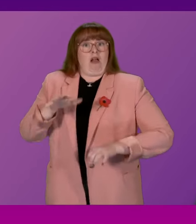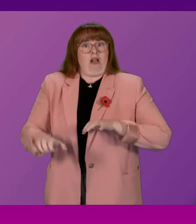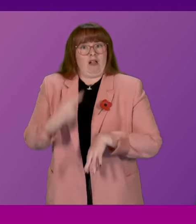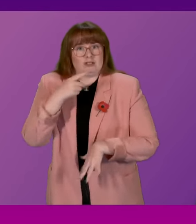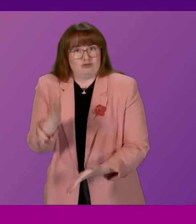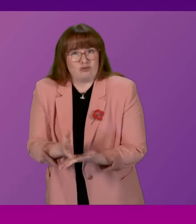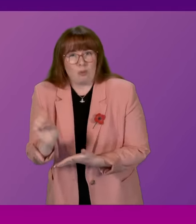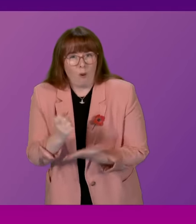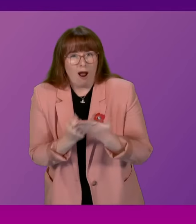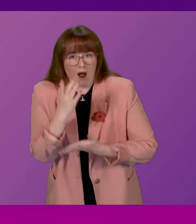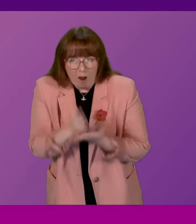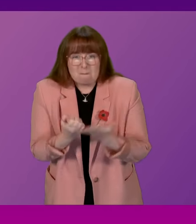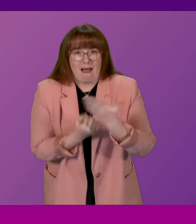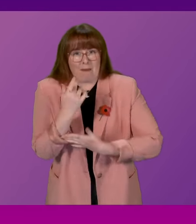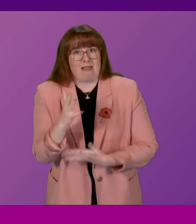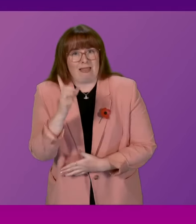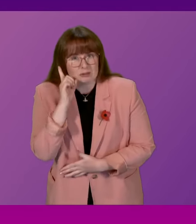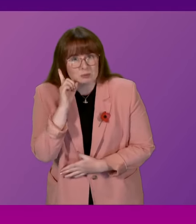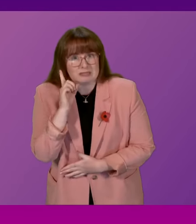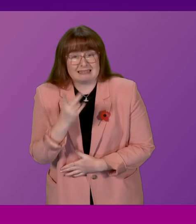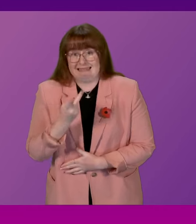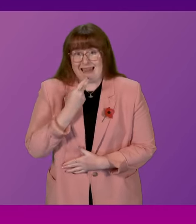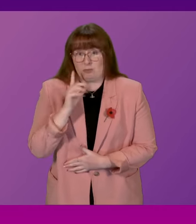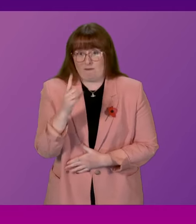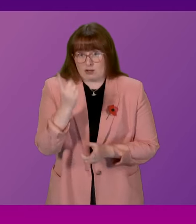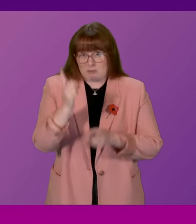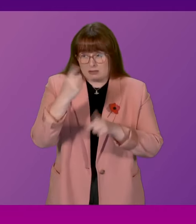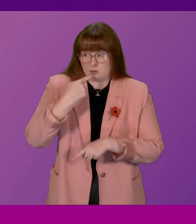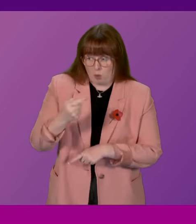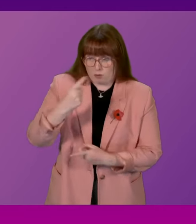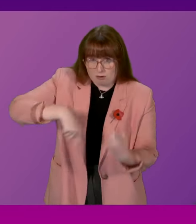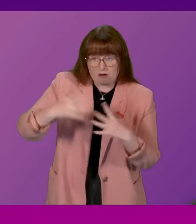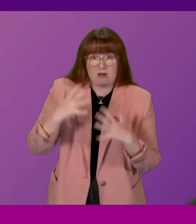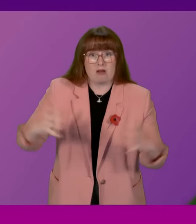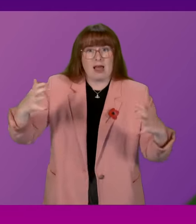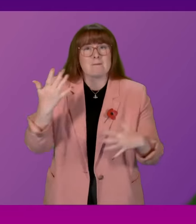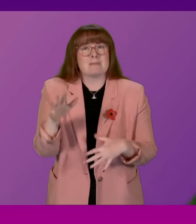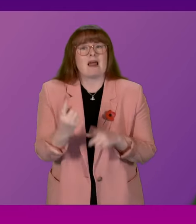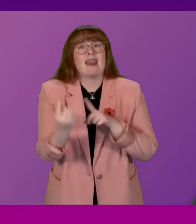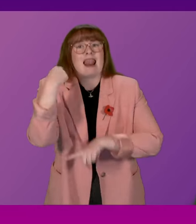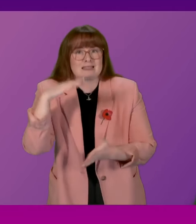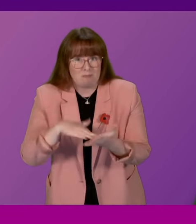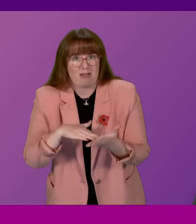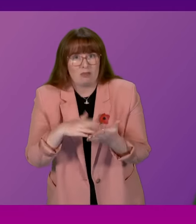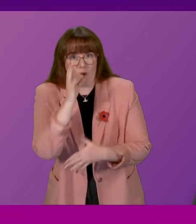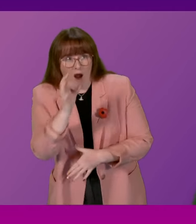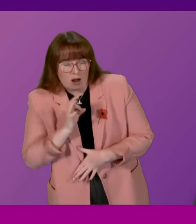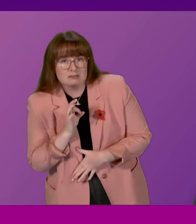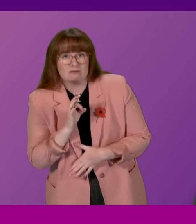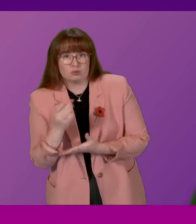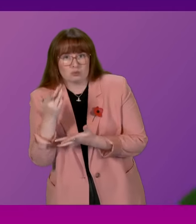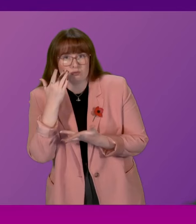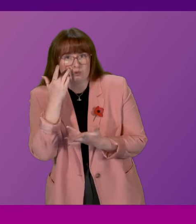said last week. The Deputy First Minister told Parliament it has been just over a month since messages were requested.